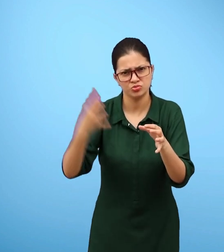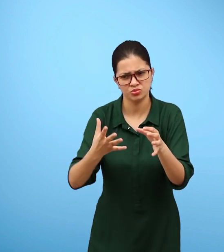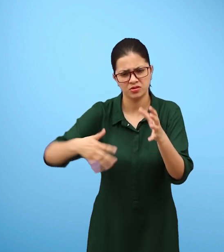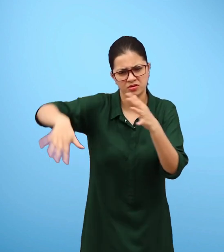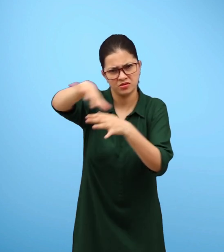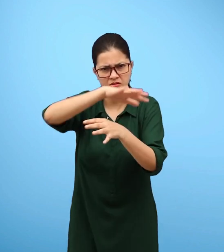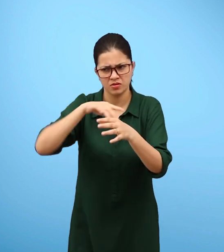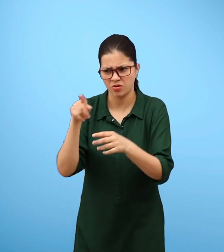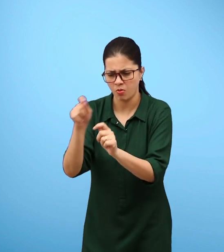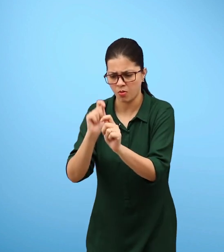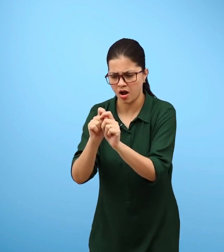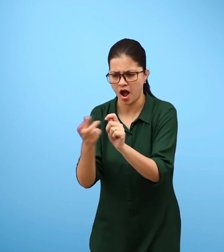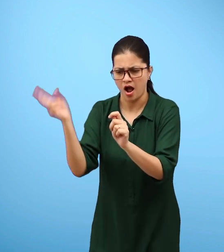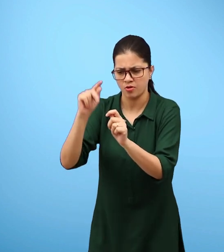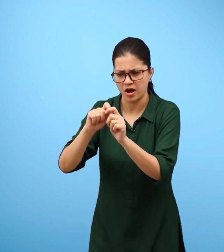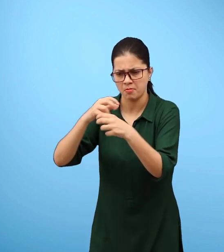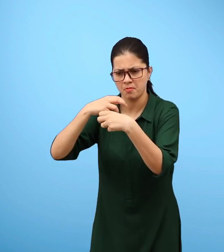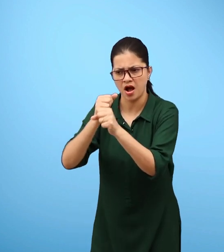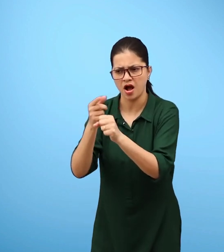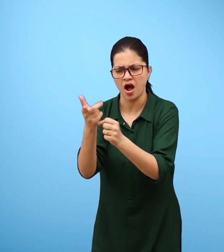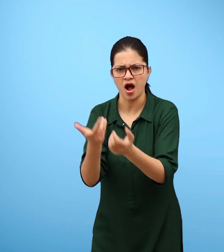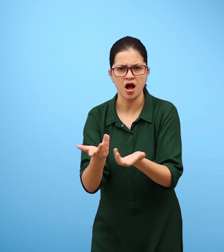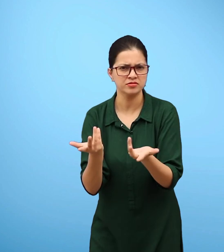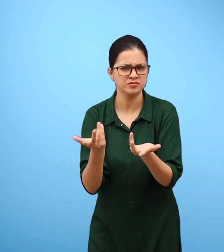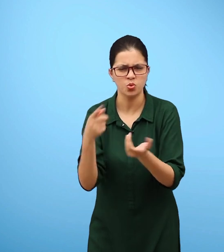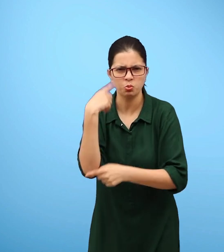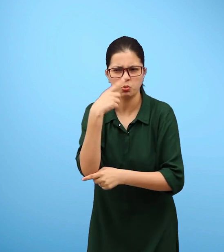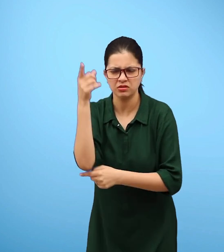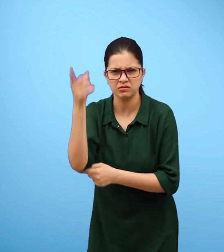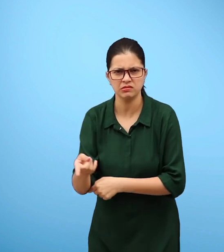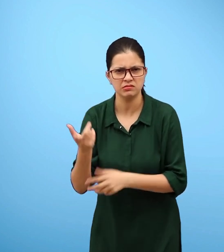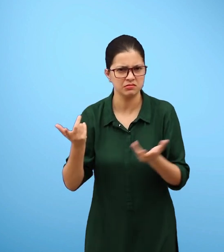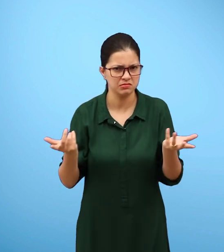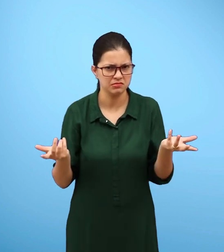Figure 15.11 shows soil has air in it.